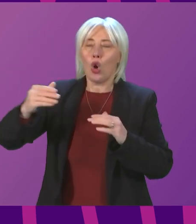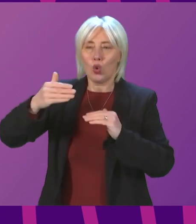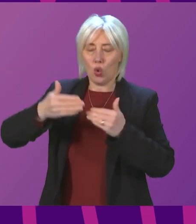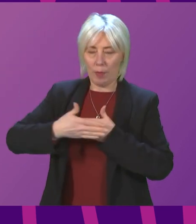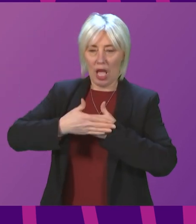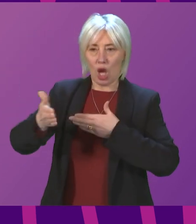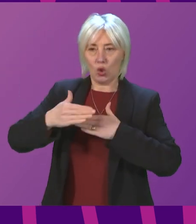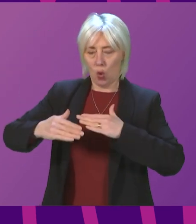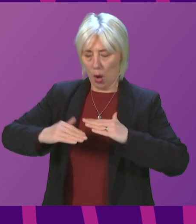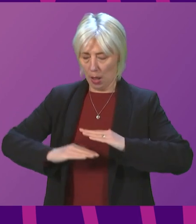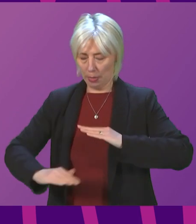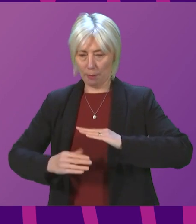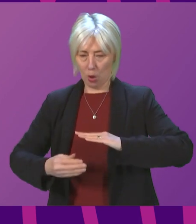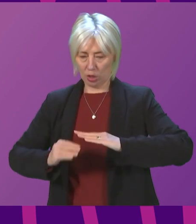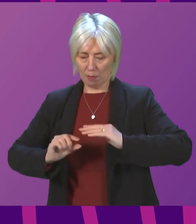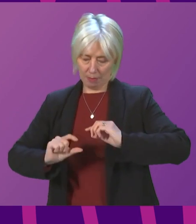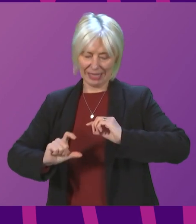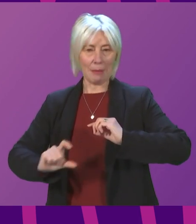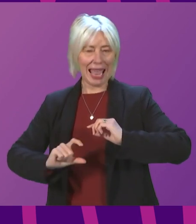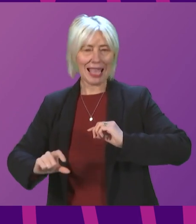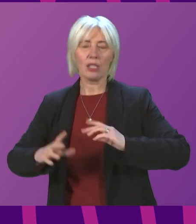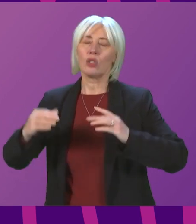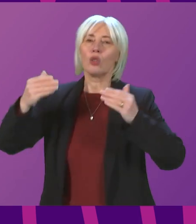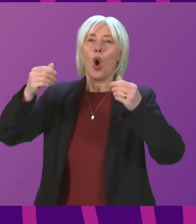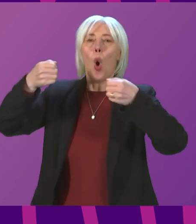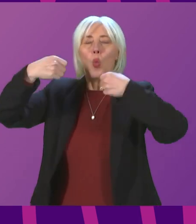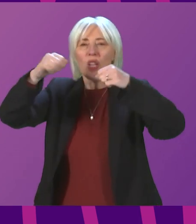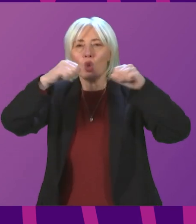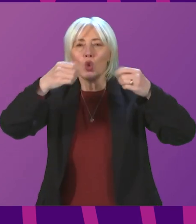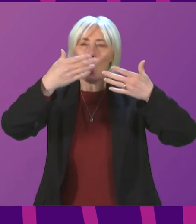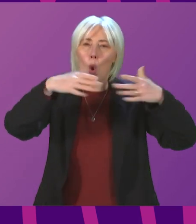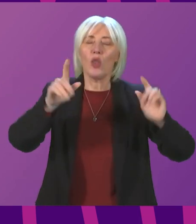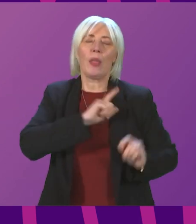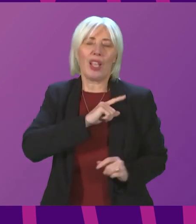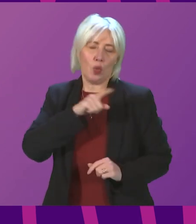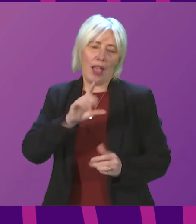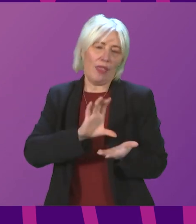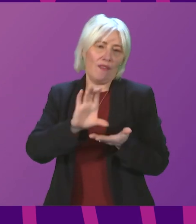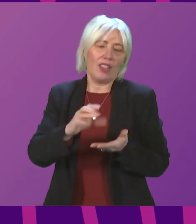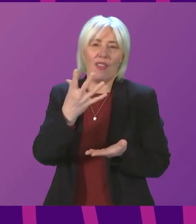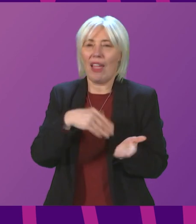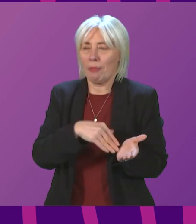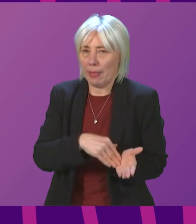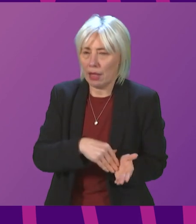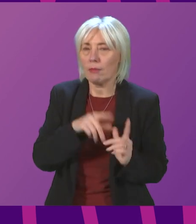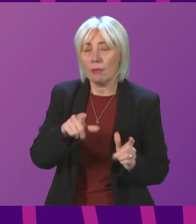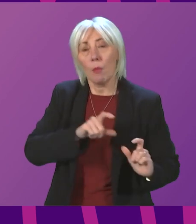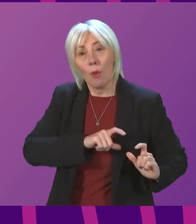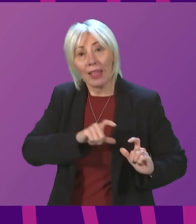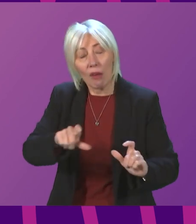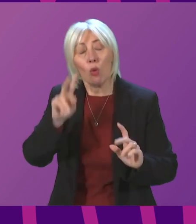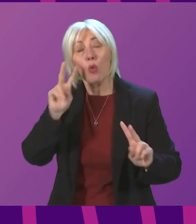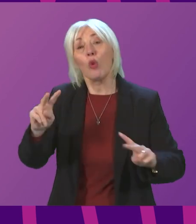allowing windows to open. That is what the £5 million ventilation fund is for. We will continue, as I said, to keep that under